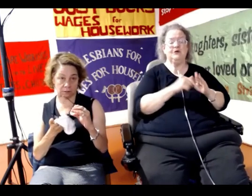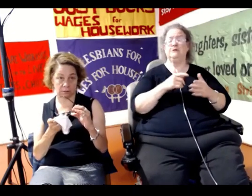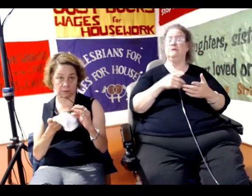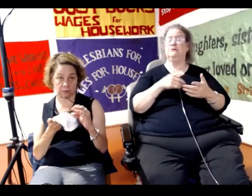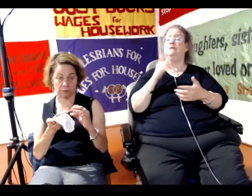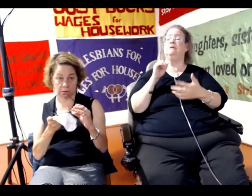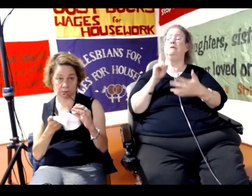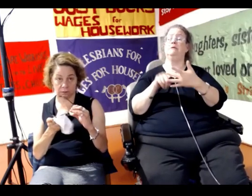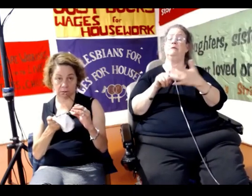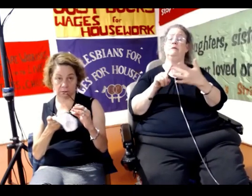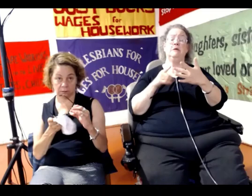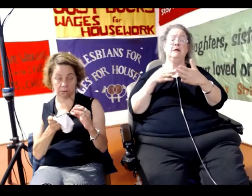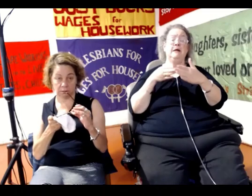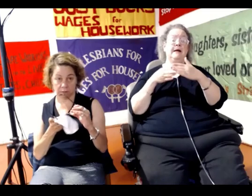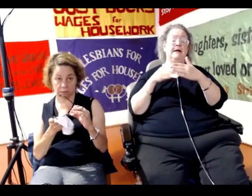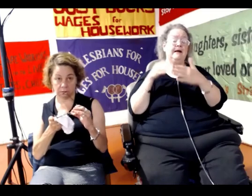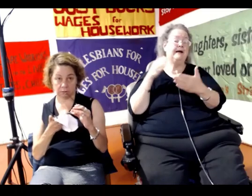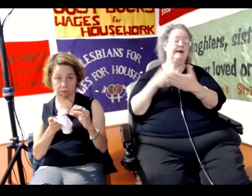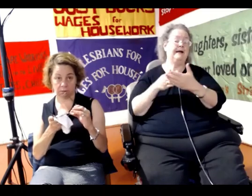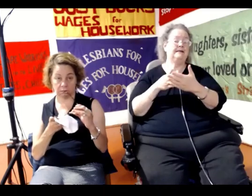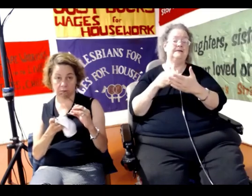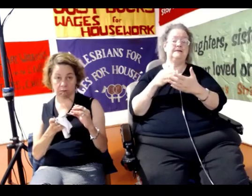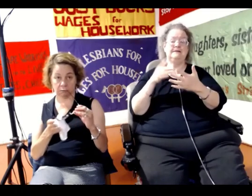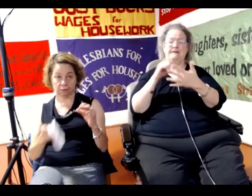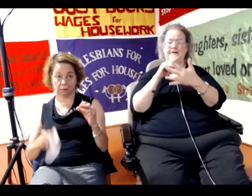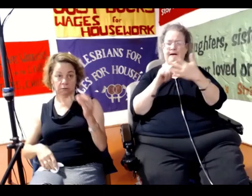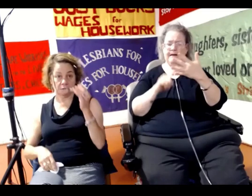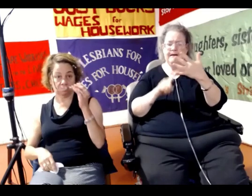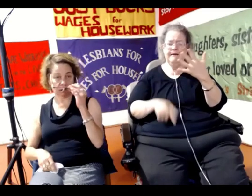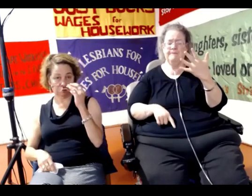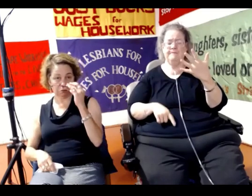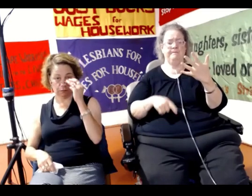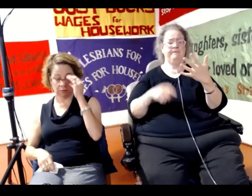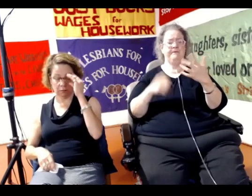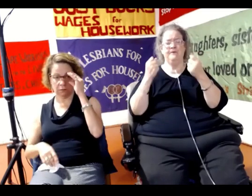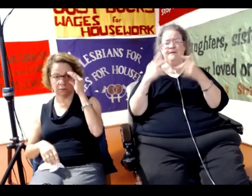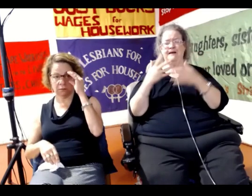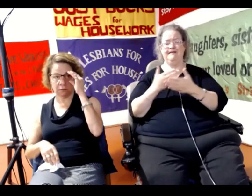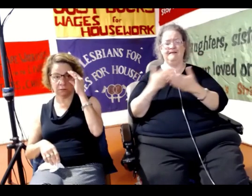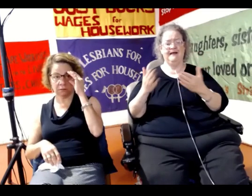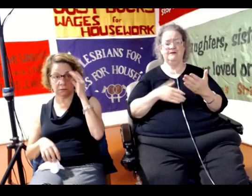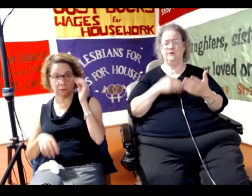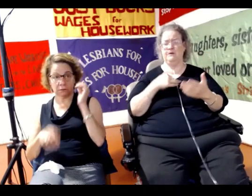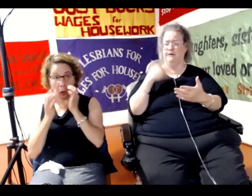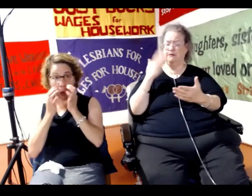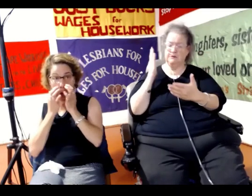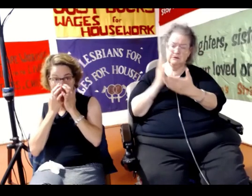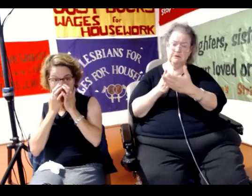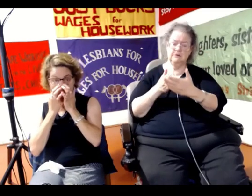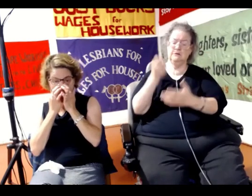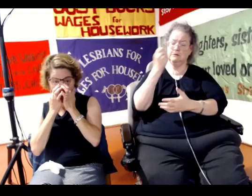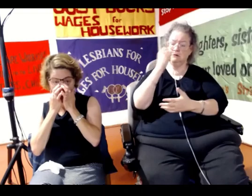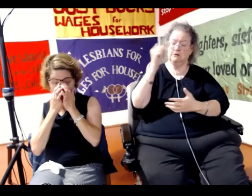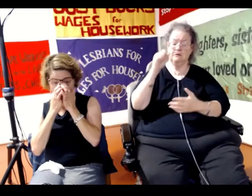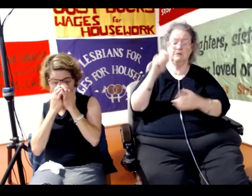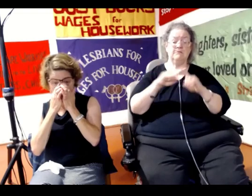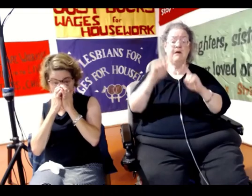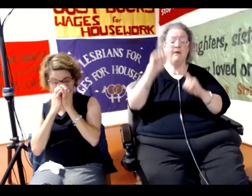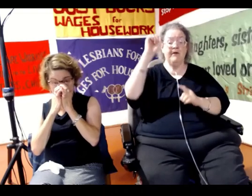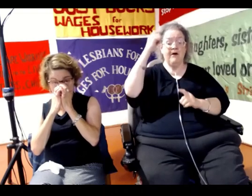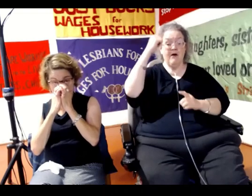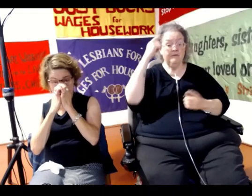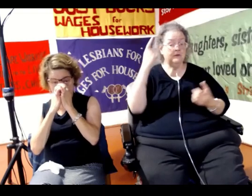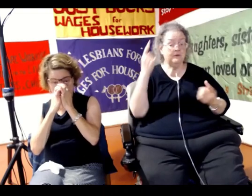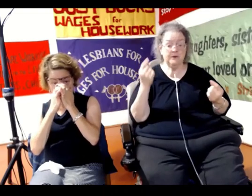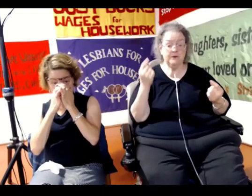for and against the climate crisis and a whole host of other things. And this has been the response of the government is to give them more